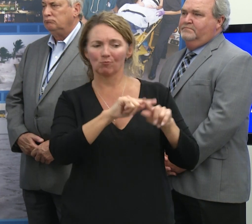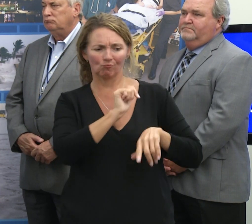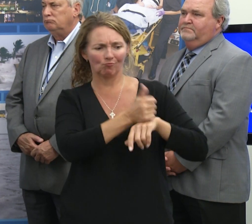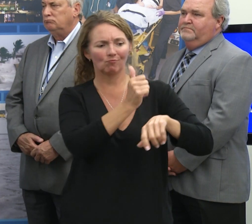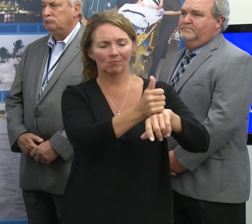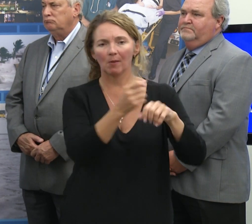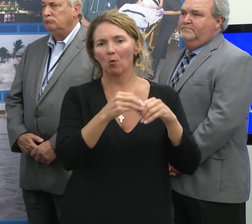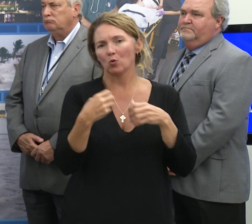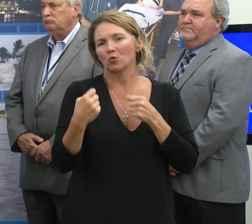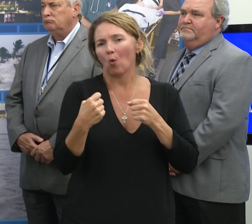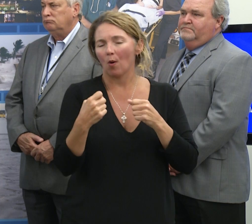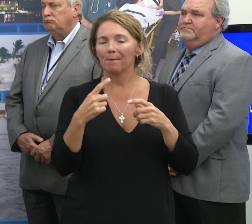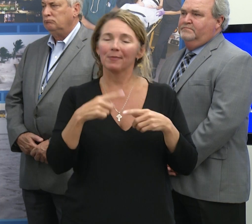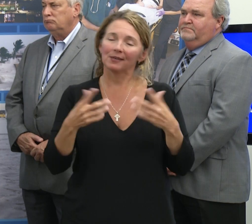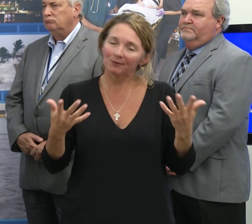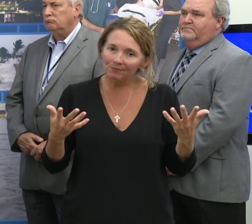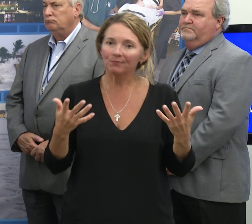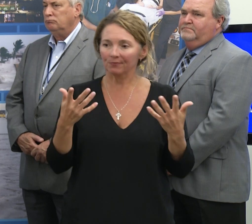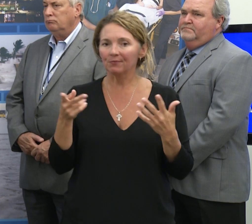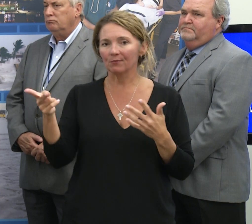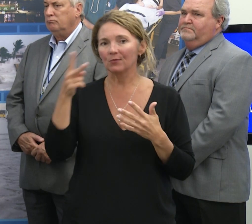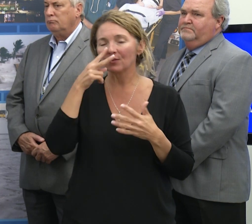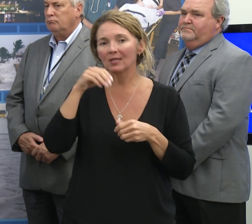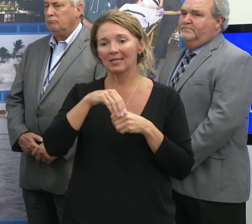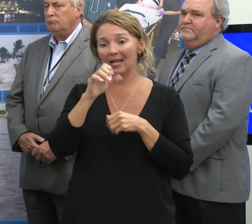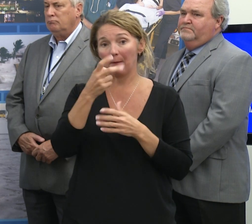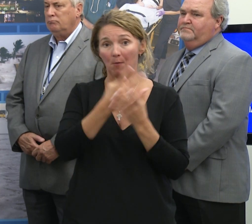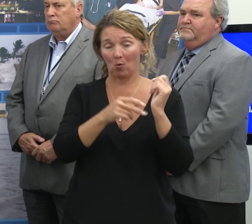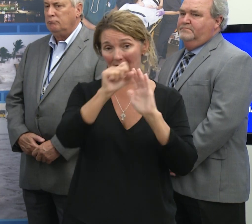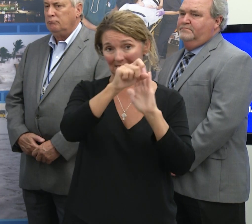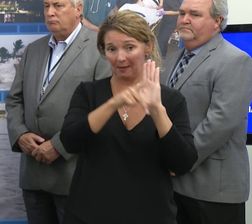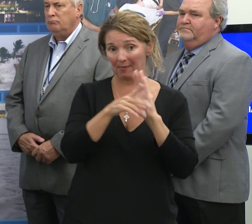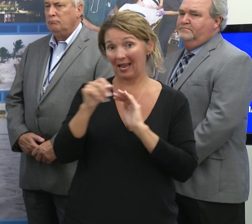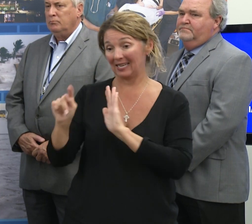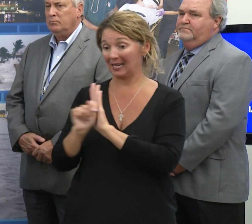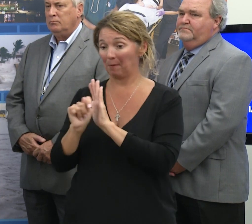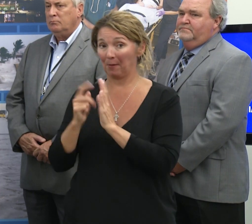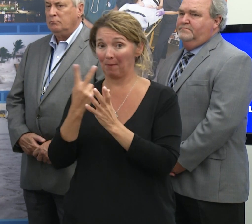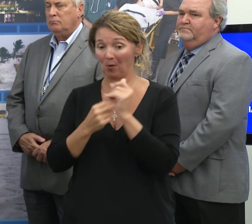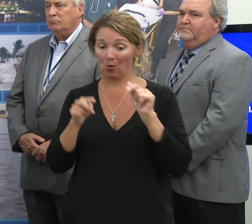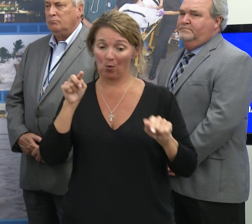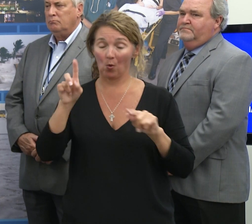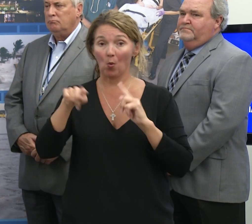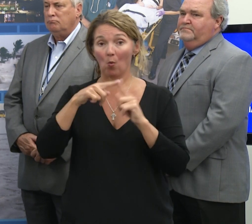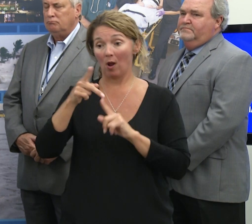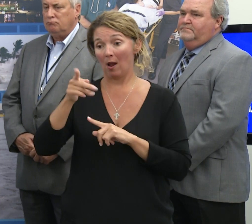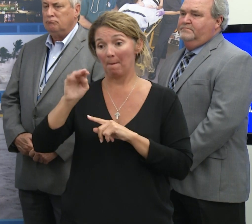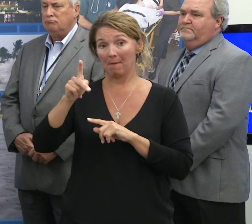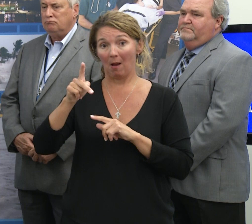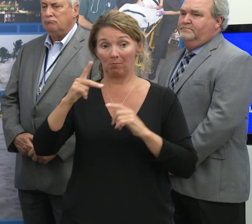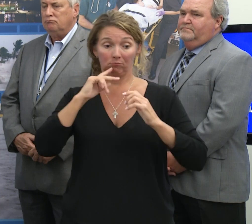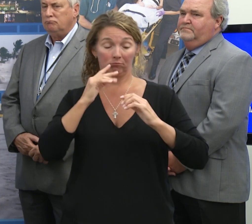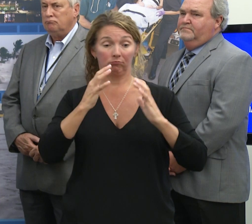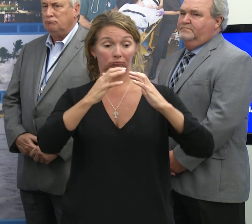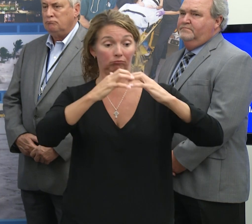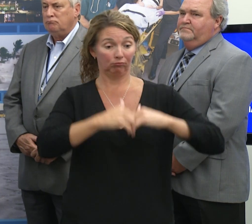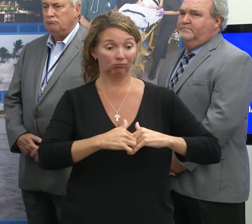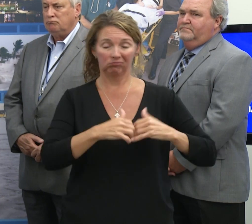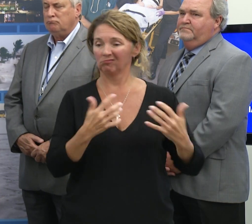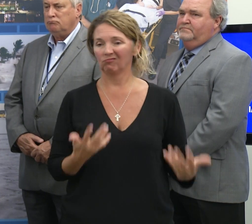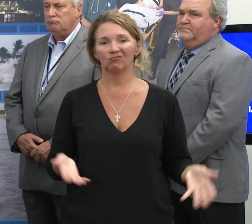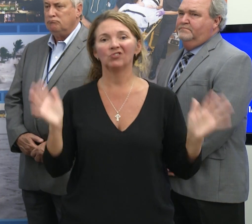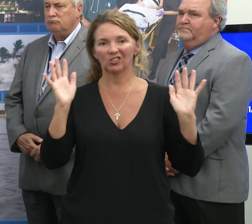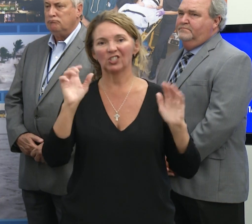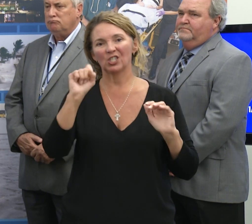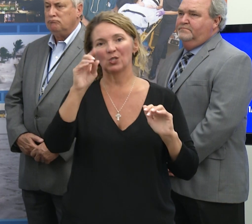degree. But that's where you saw in the case of both St. Pete and Tampa, when the pumps go down at these stations, that's